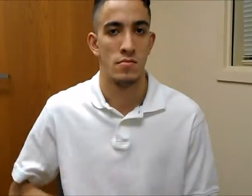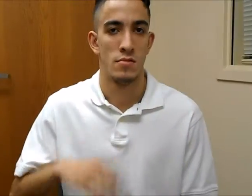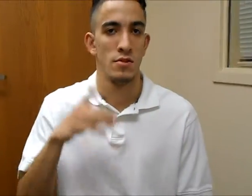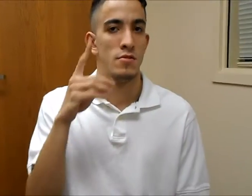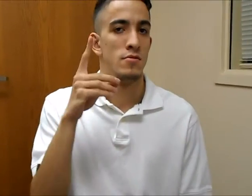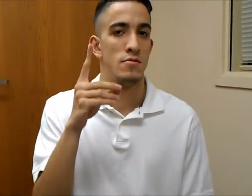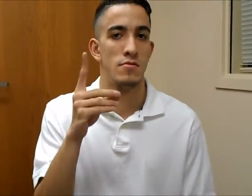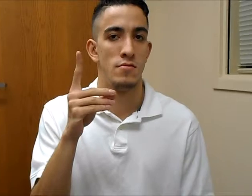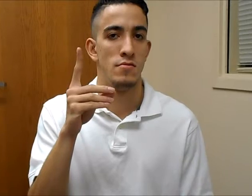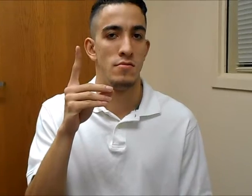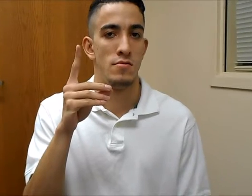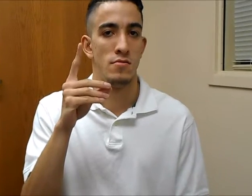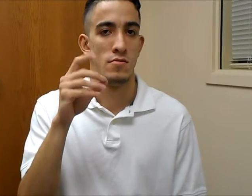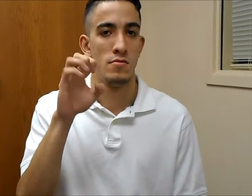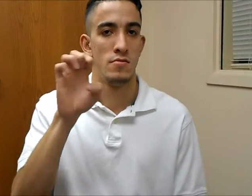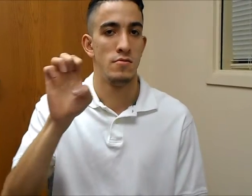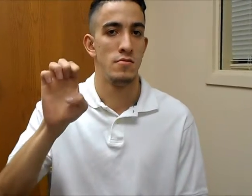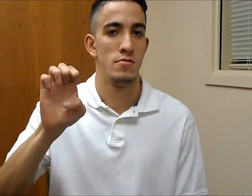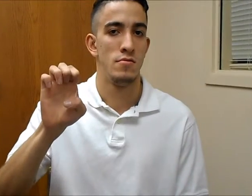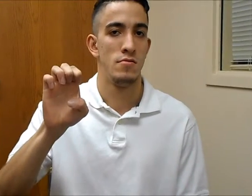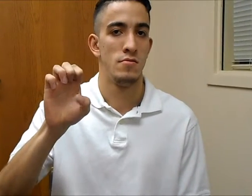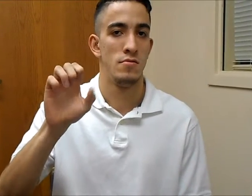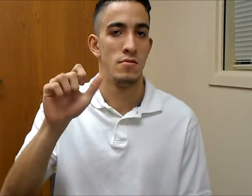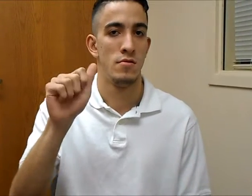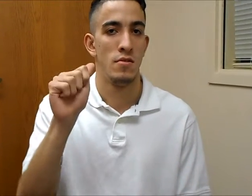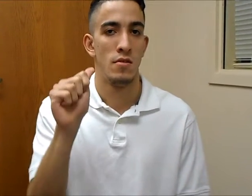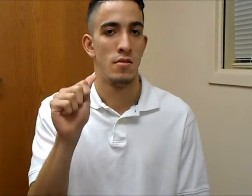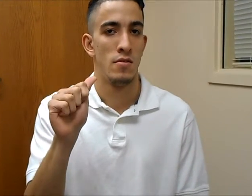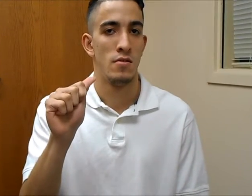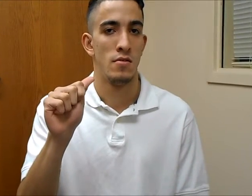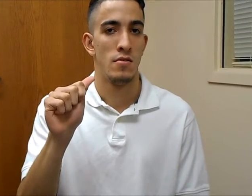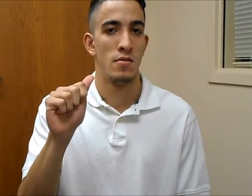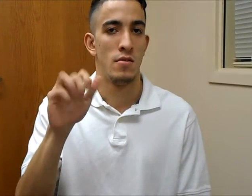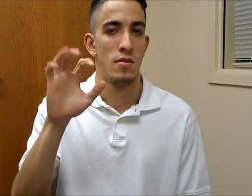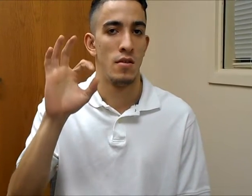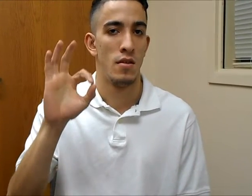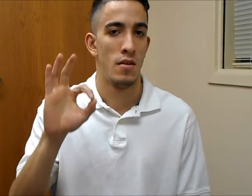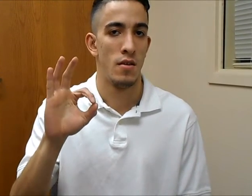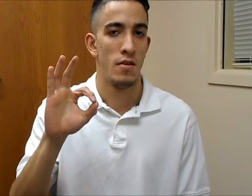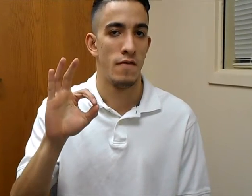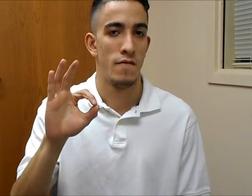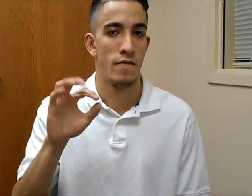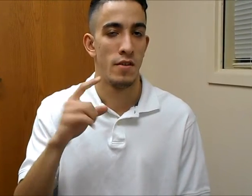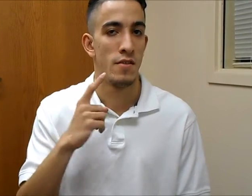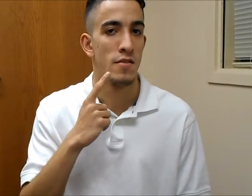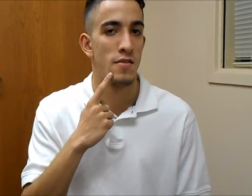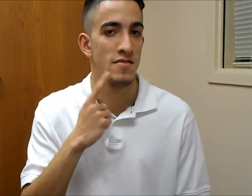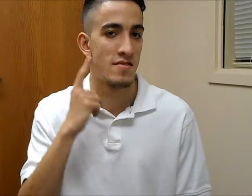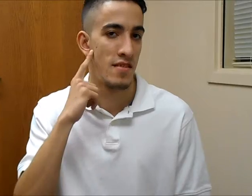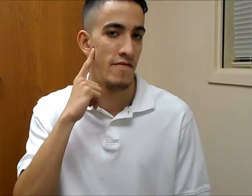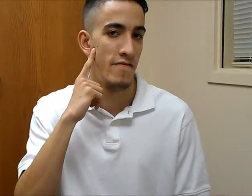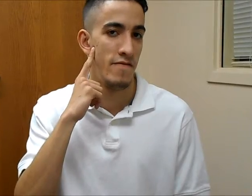D-E-A-F. Deaf.